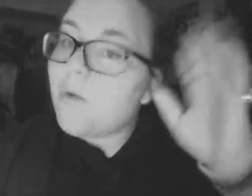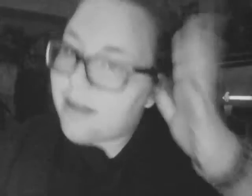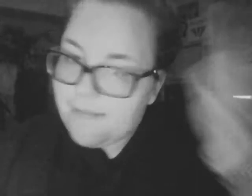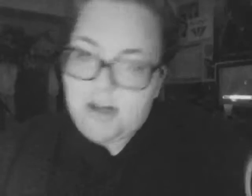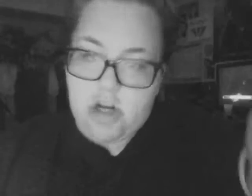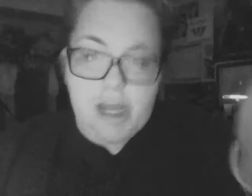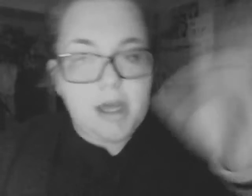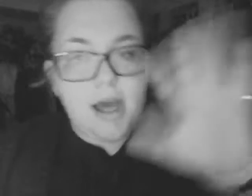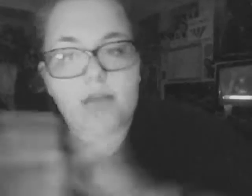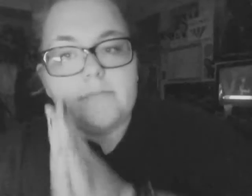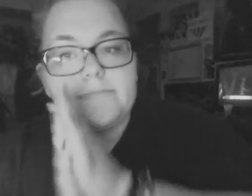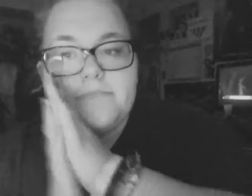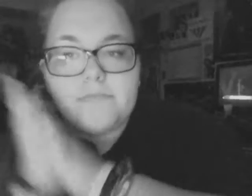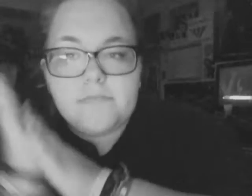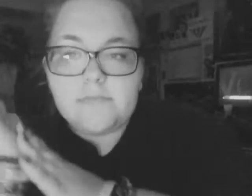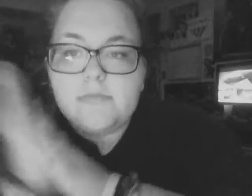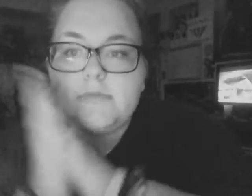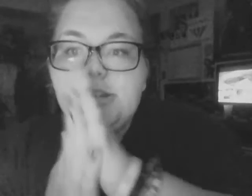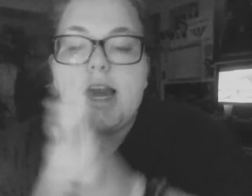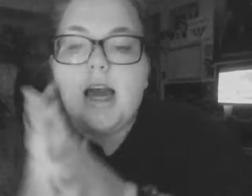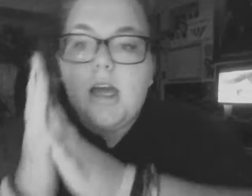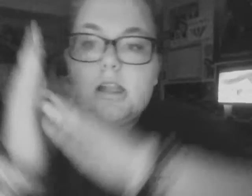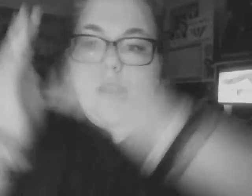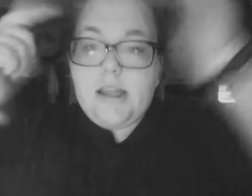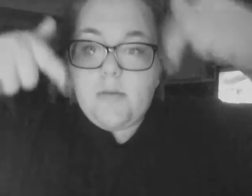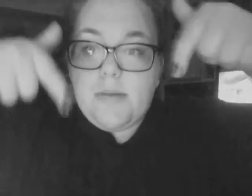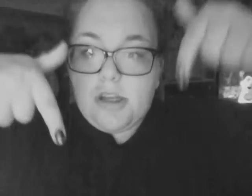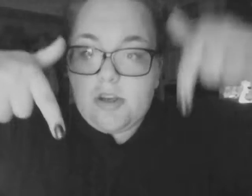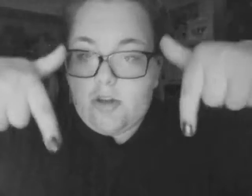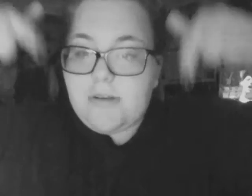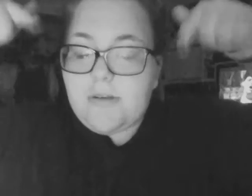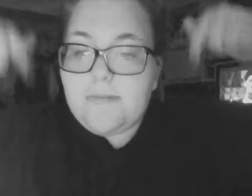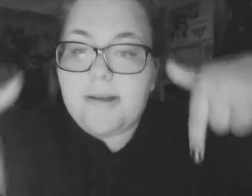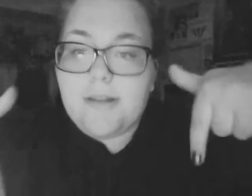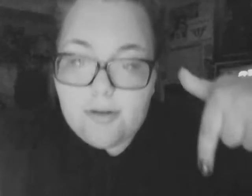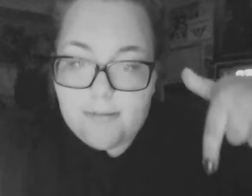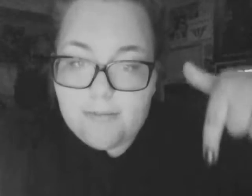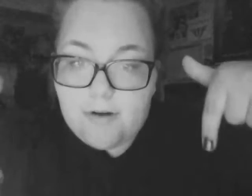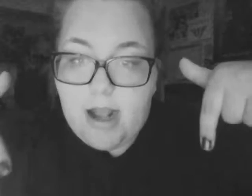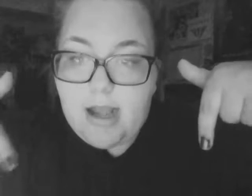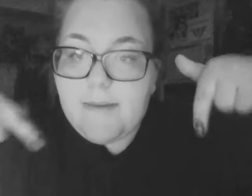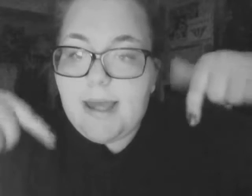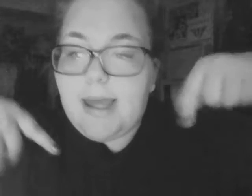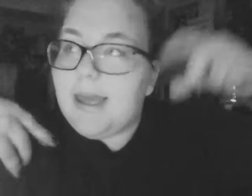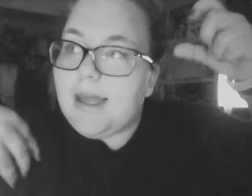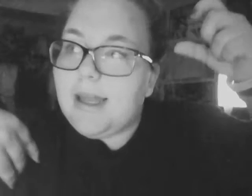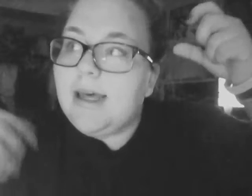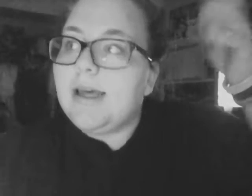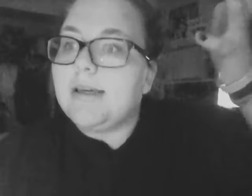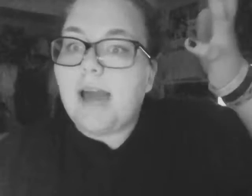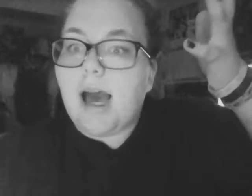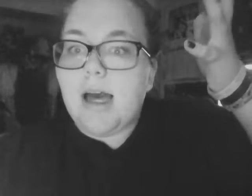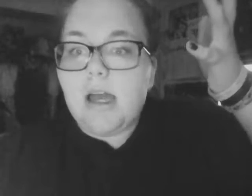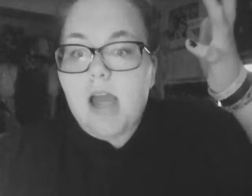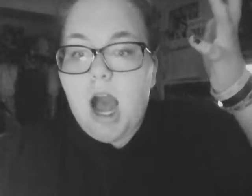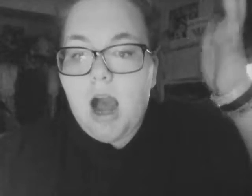What's Up Internet, um, yeah. Link will be in the description, please go subscribe, and, yeah. Um,